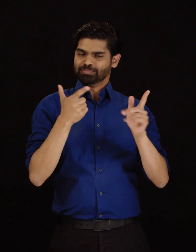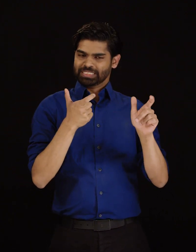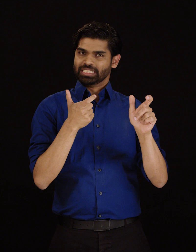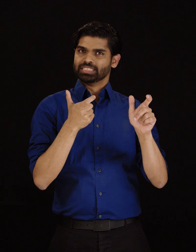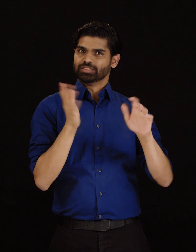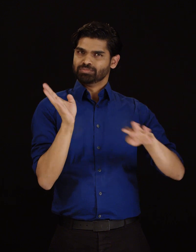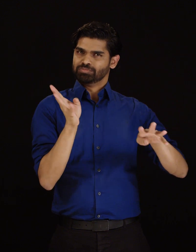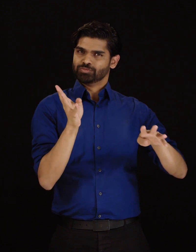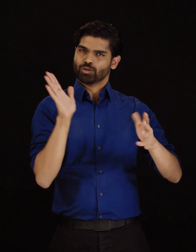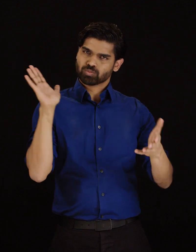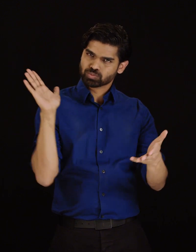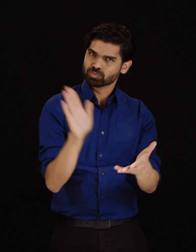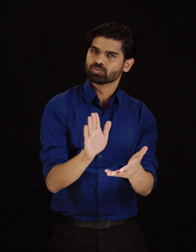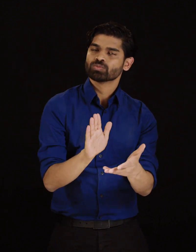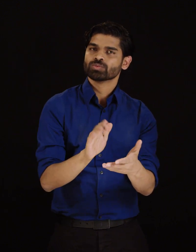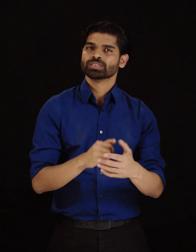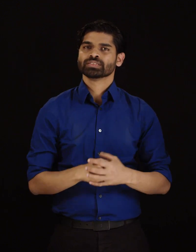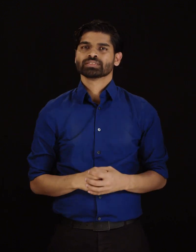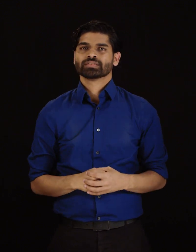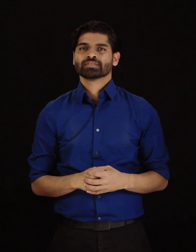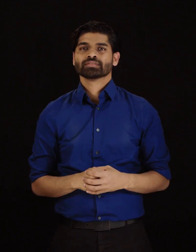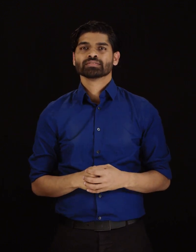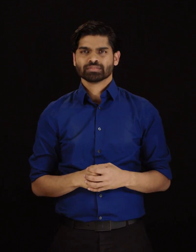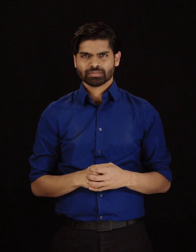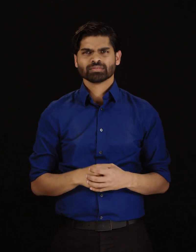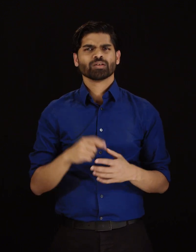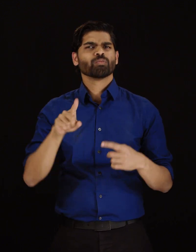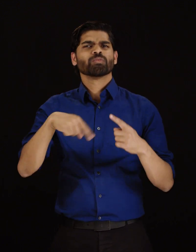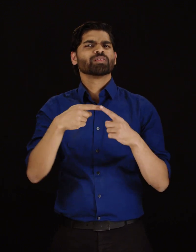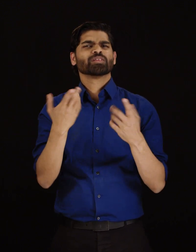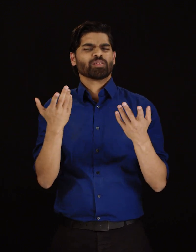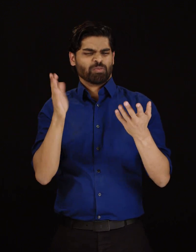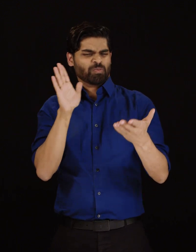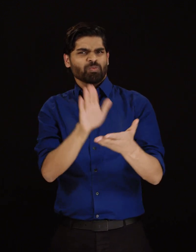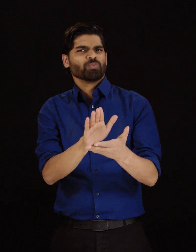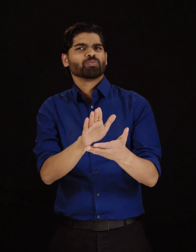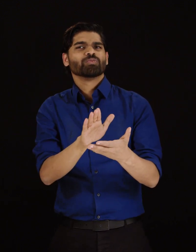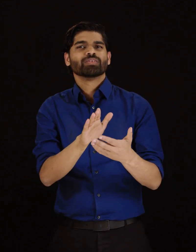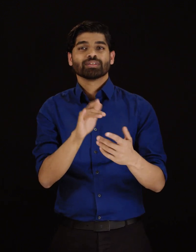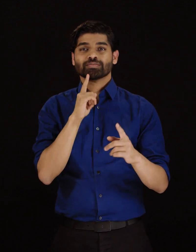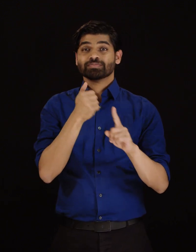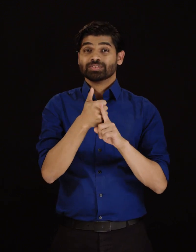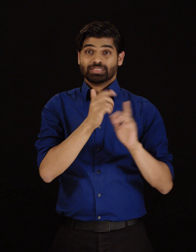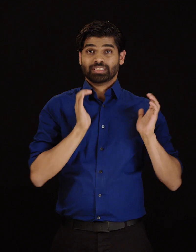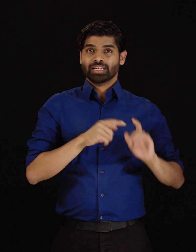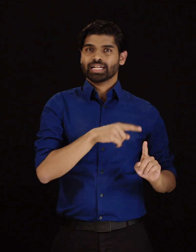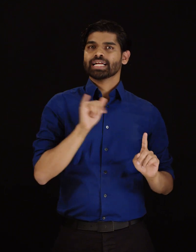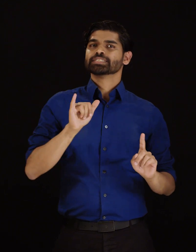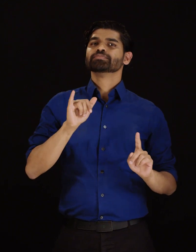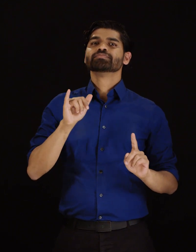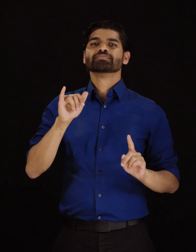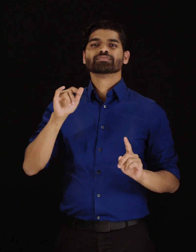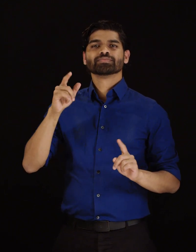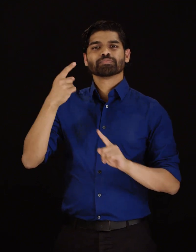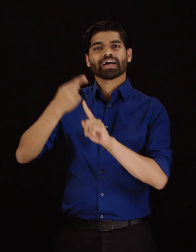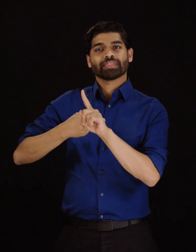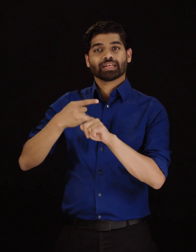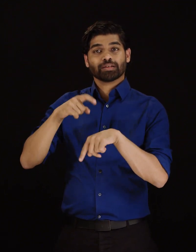cycle or high-capacity traffic or during certain times of the day. Service providers are required to inform customers about their internet